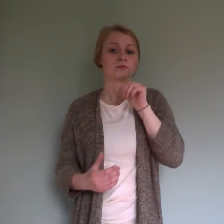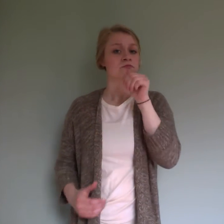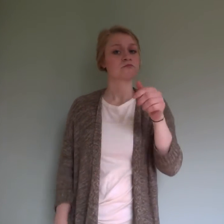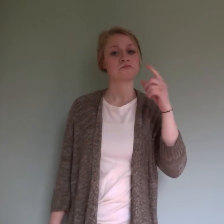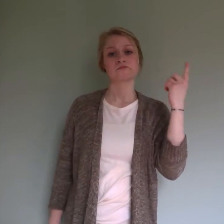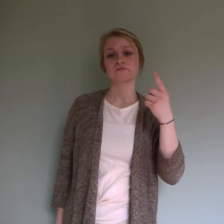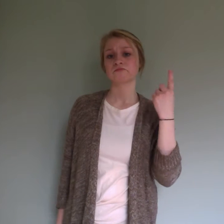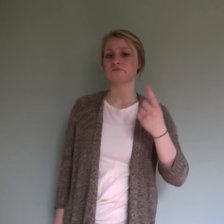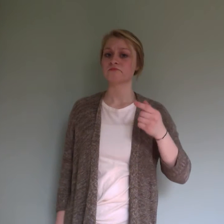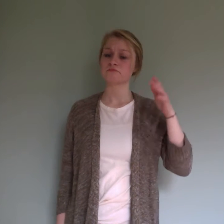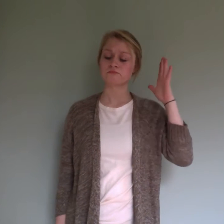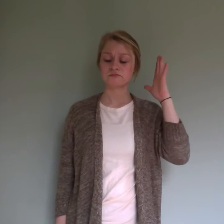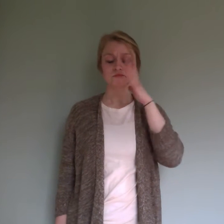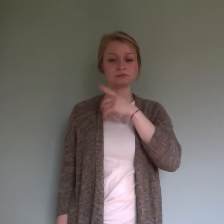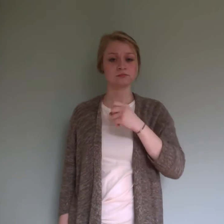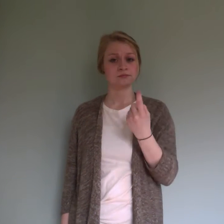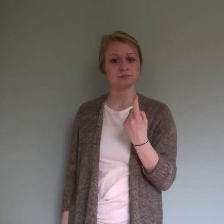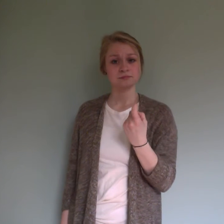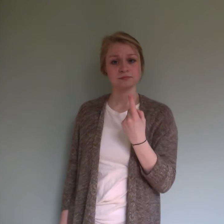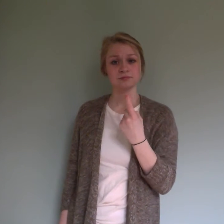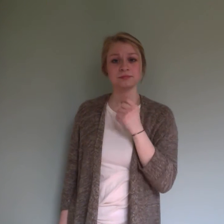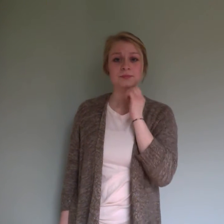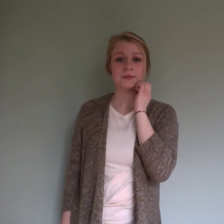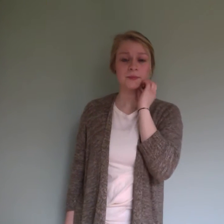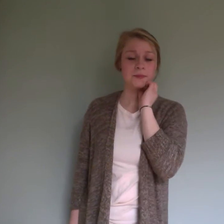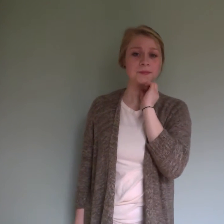lonely Once I was 11 years old